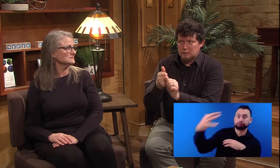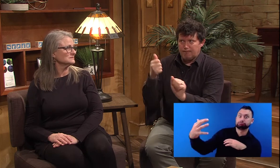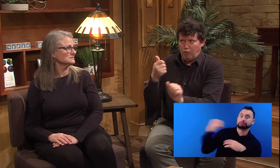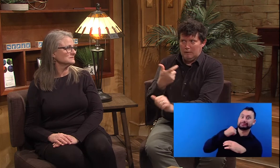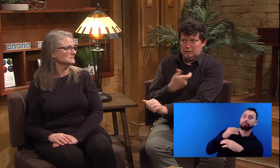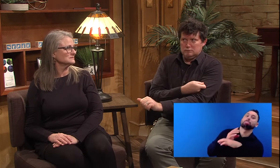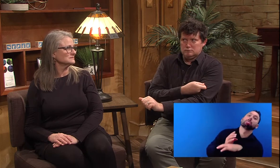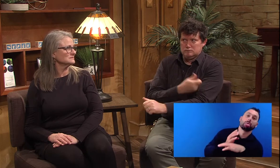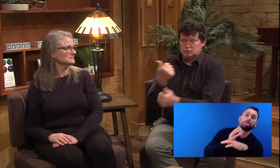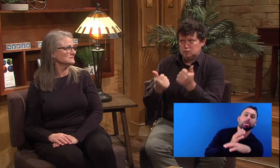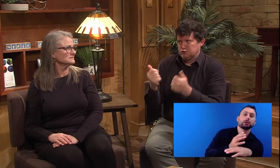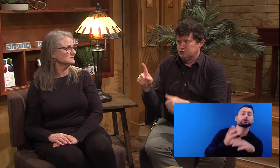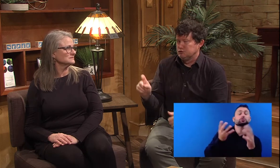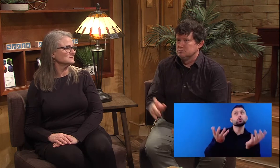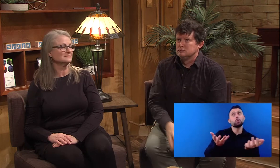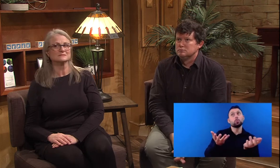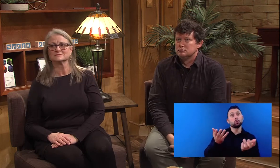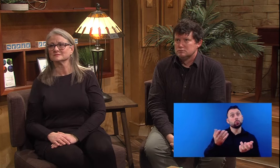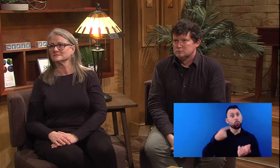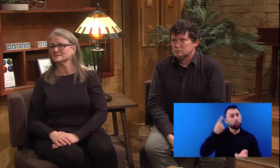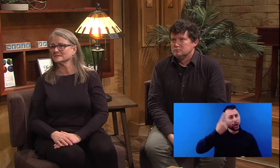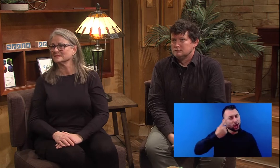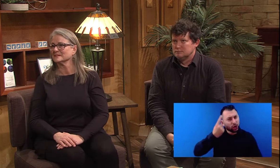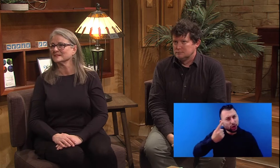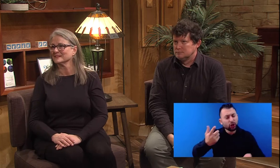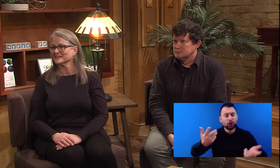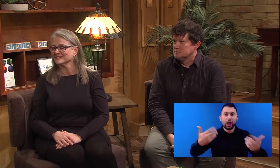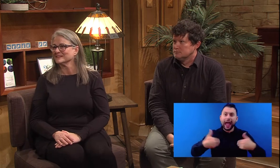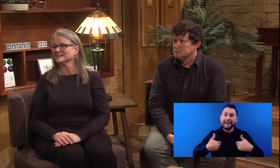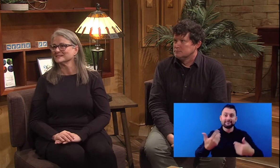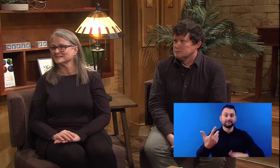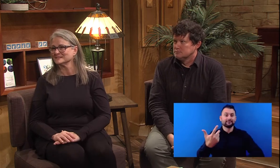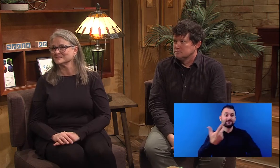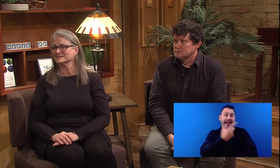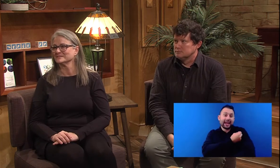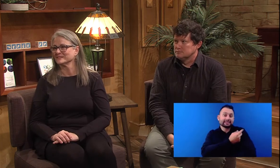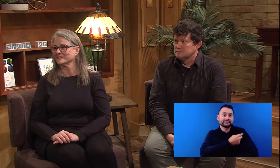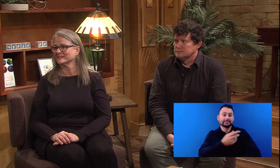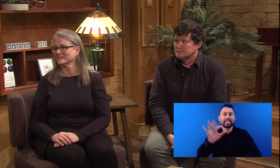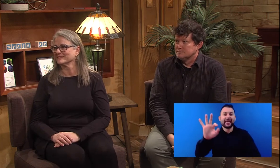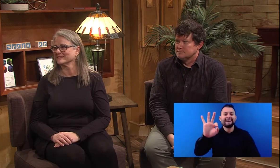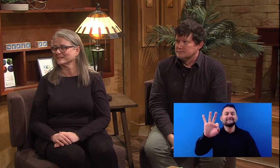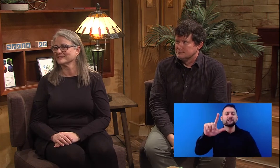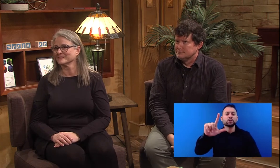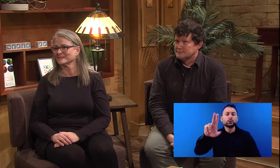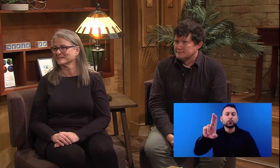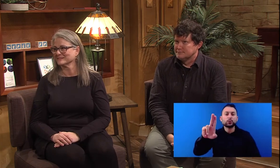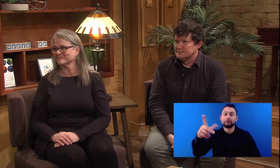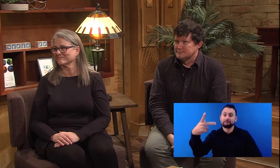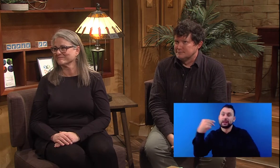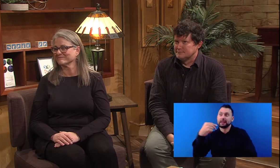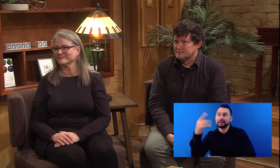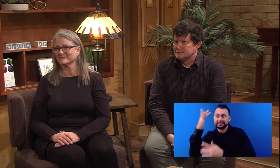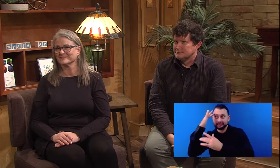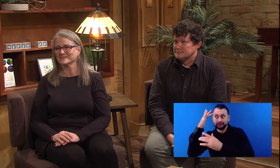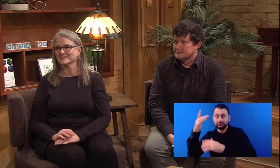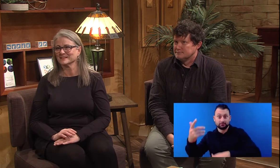of thing. So should a person with HIV avoid getting vaccinated or should they get vaccinated against other